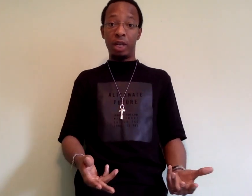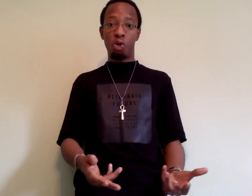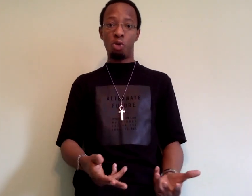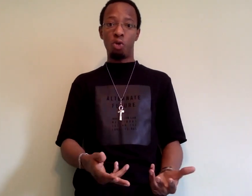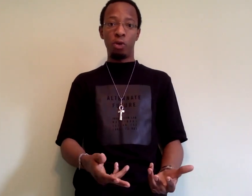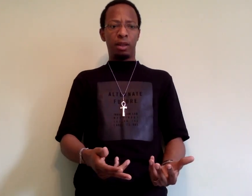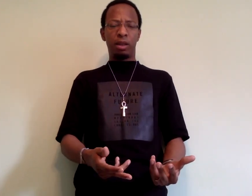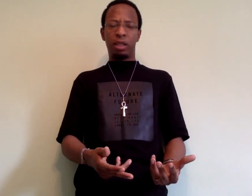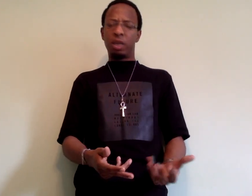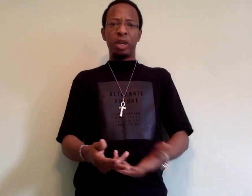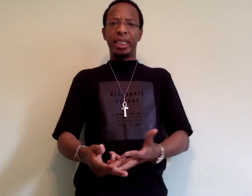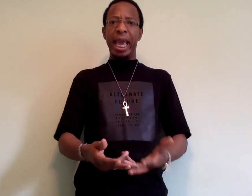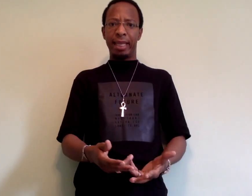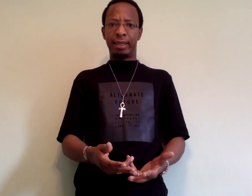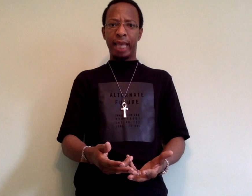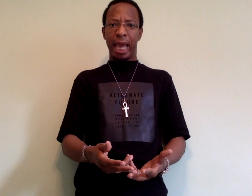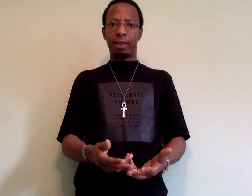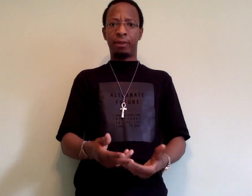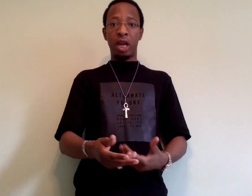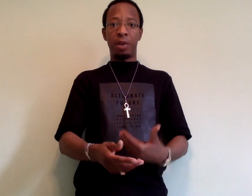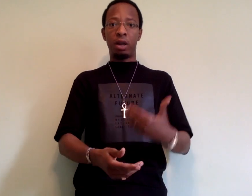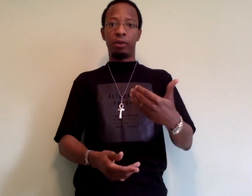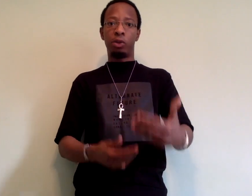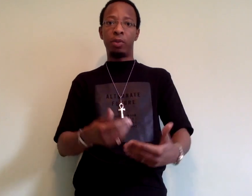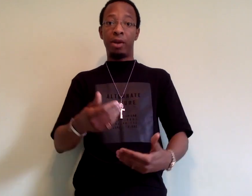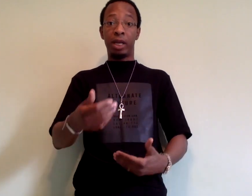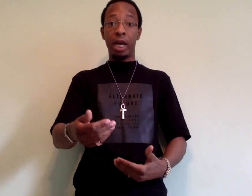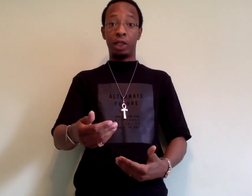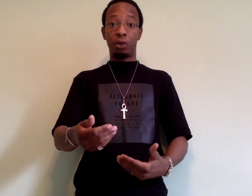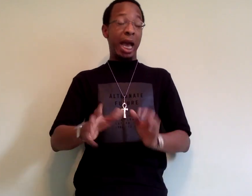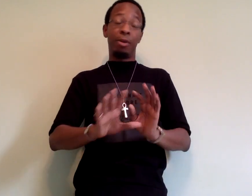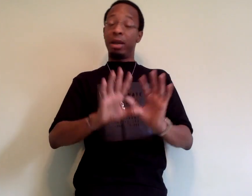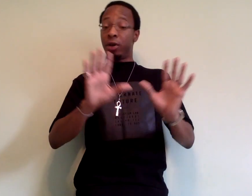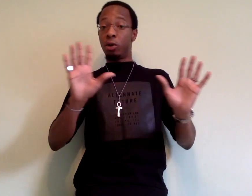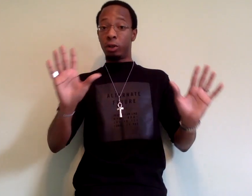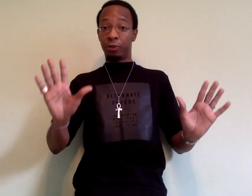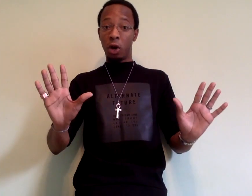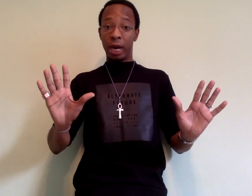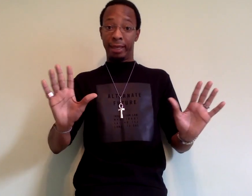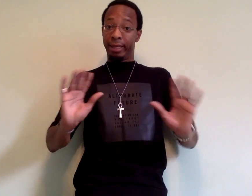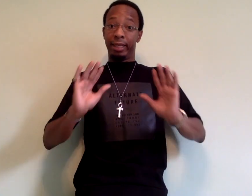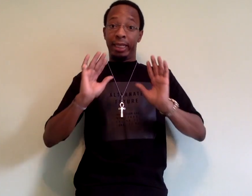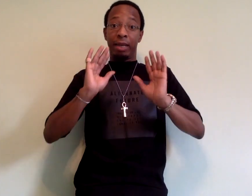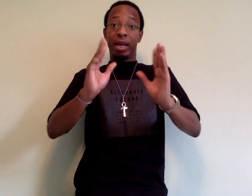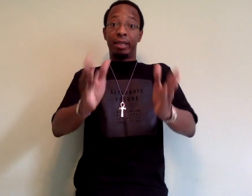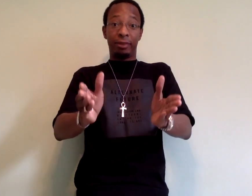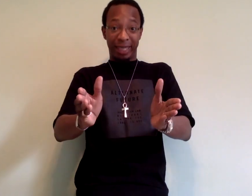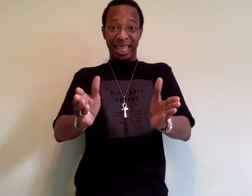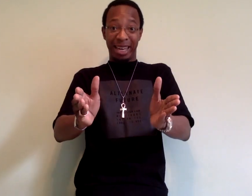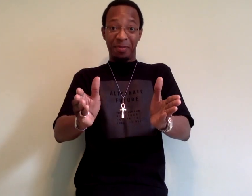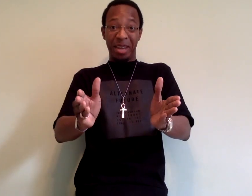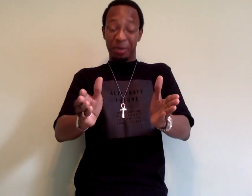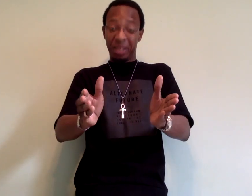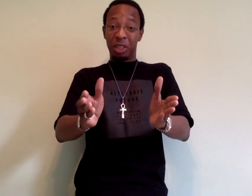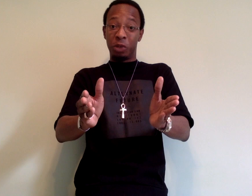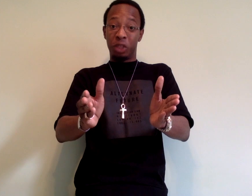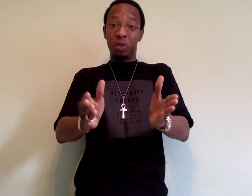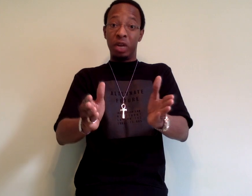who look somewhat askance at the phenomenon of Jews marrying non-Jews. I would never go so far as to inject myself into that debate within the Jewish community